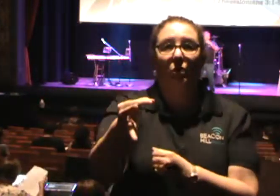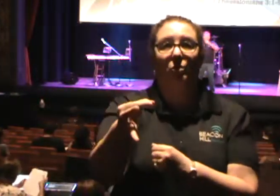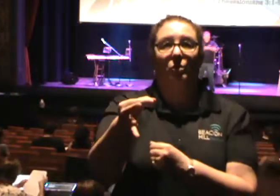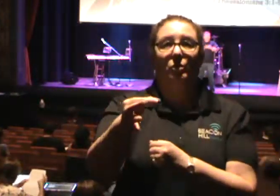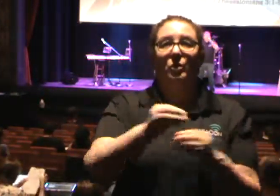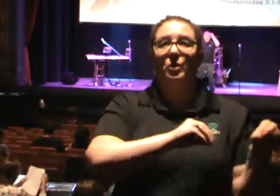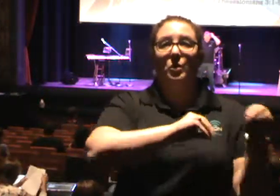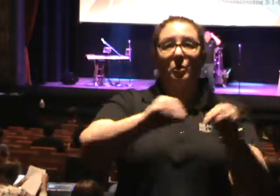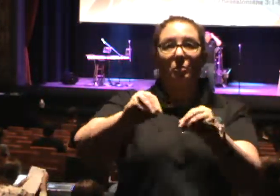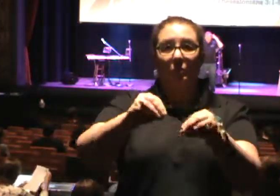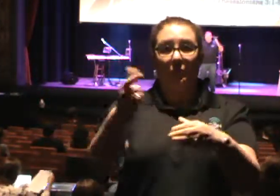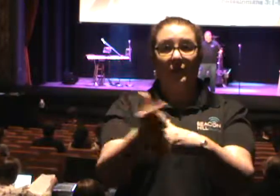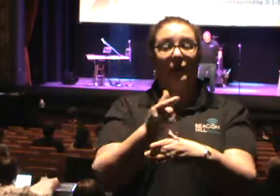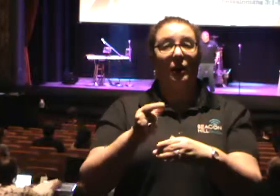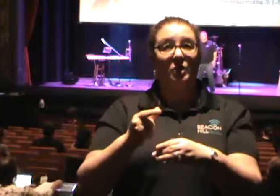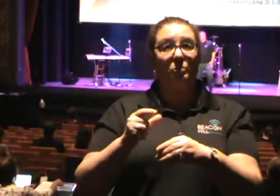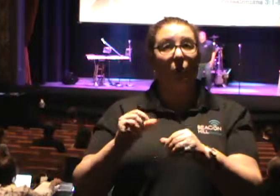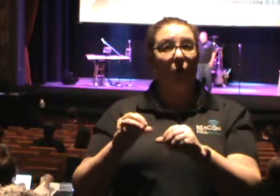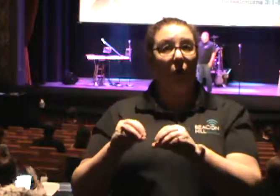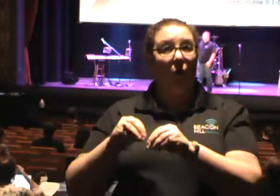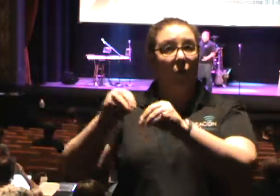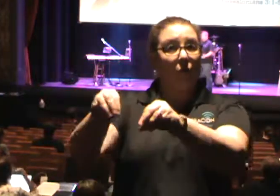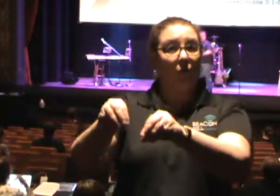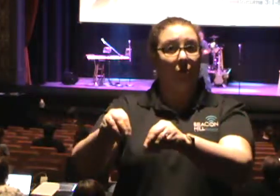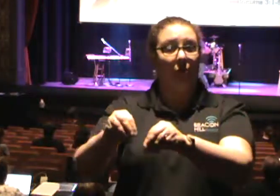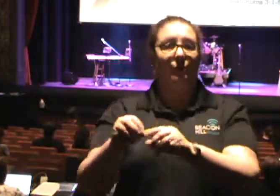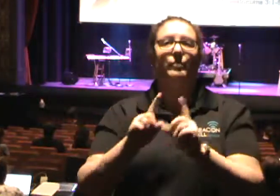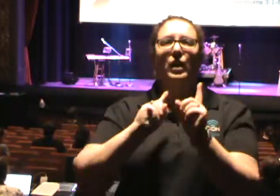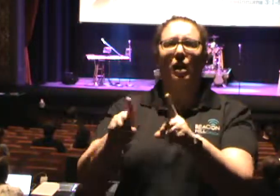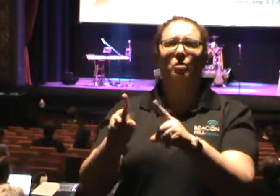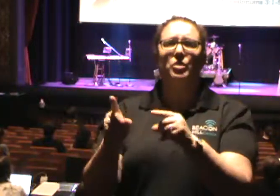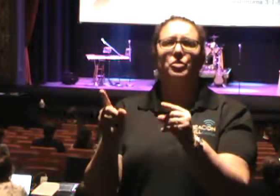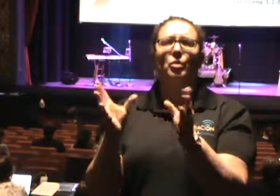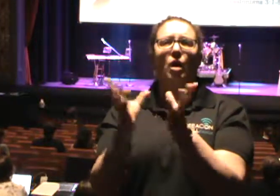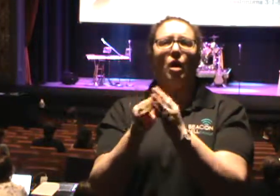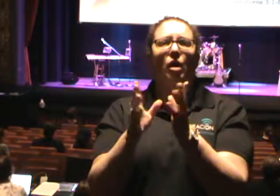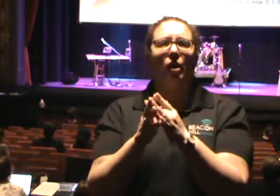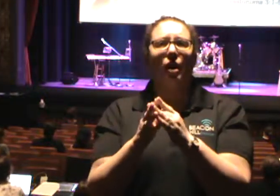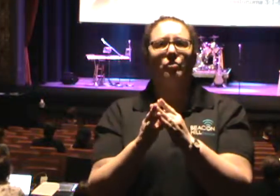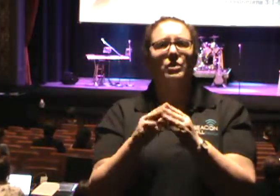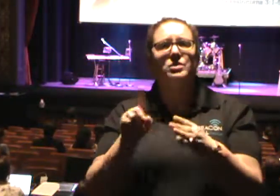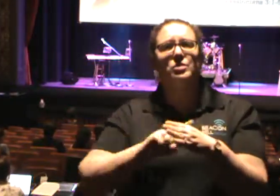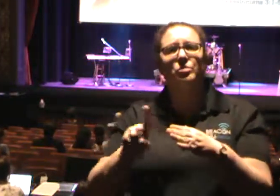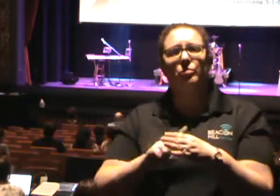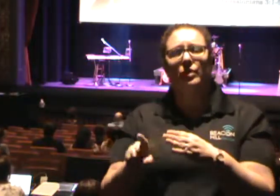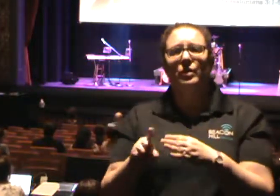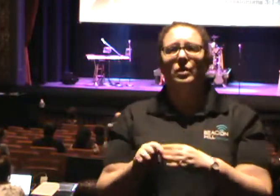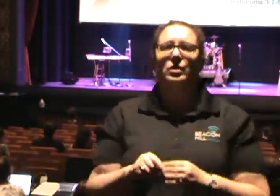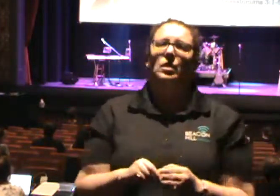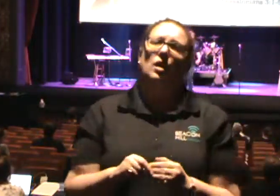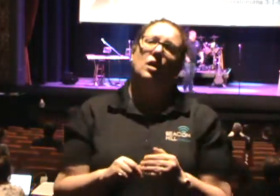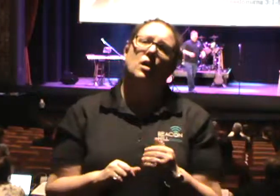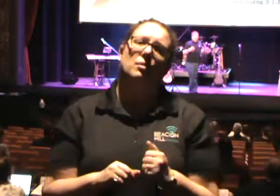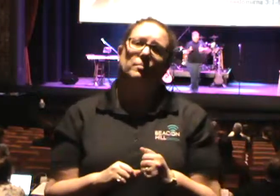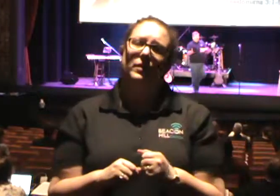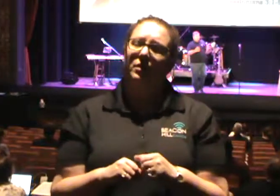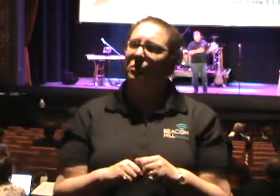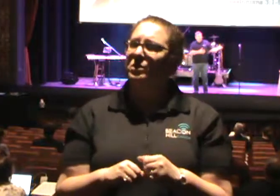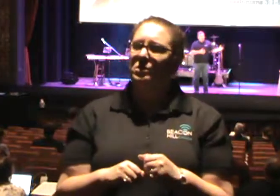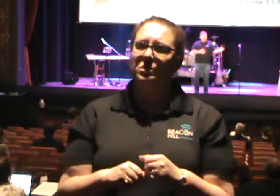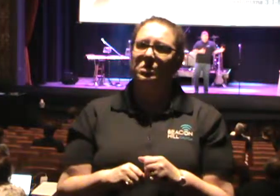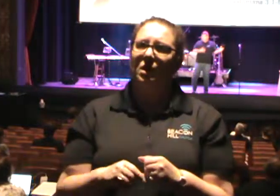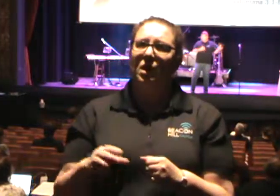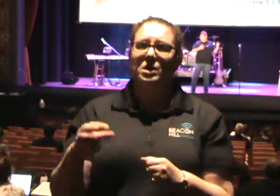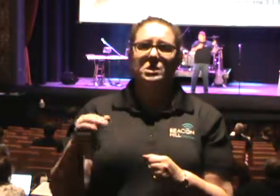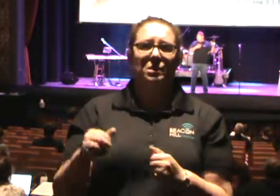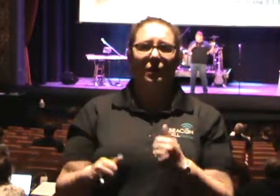the Gospel Forward. I attended a conference this week. It was sponsored by the Southern Baptist Convention. So the stats I'm going to give you come